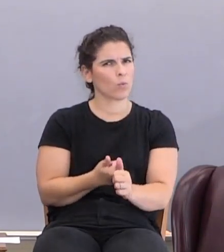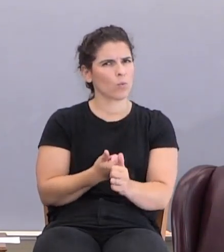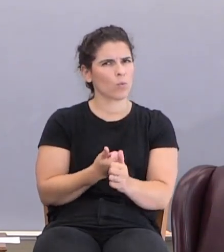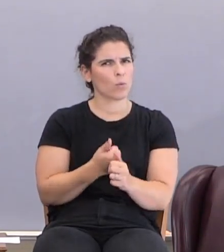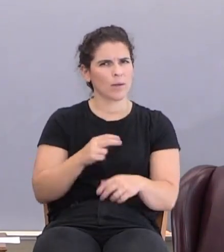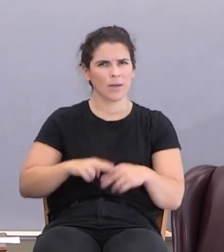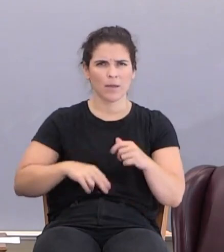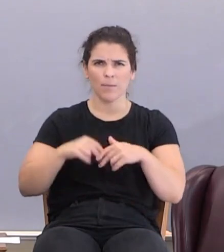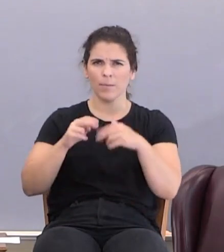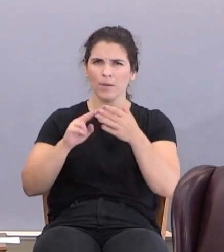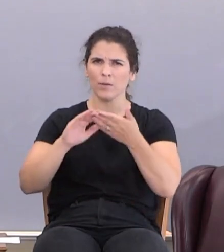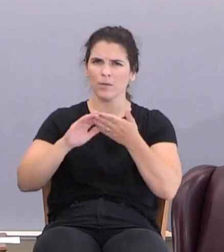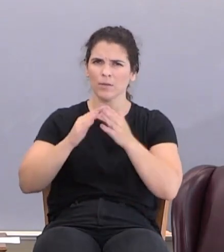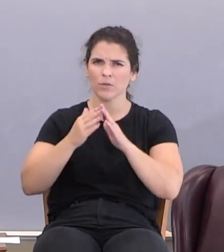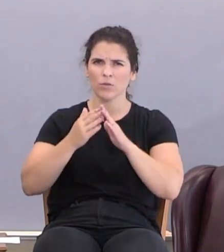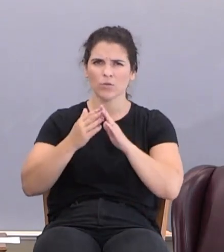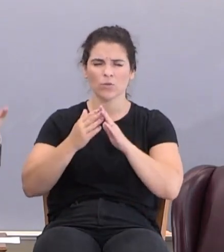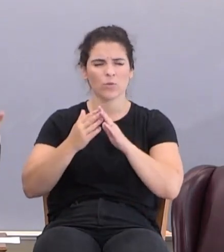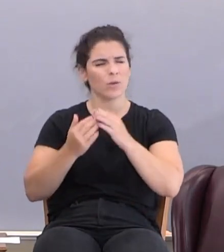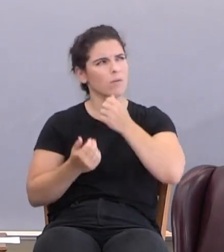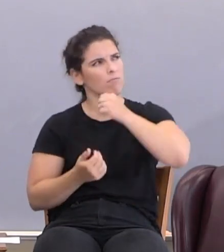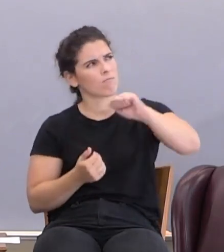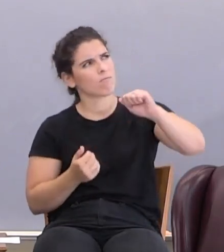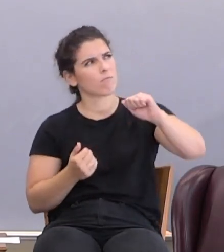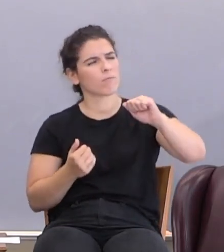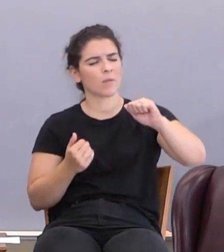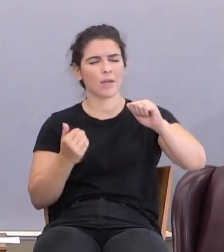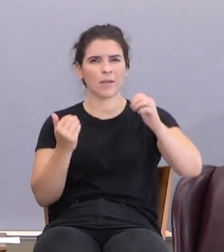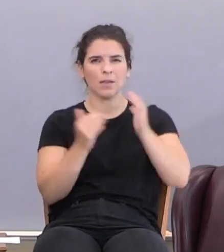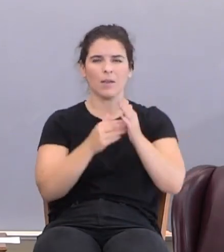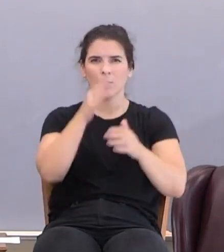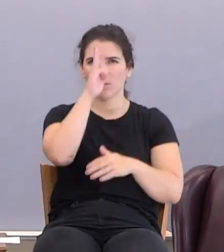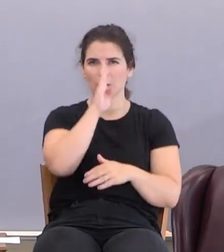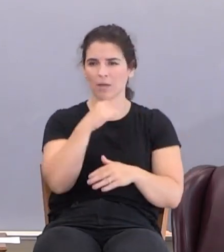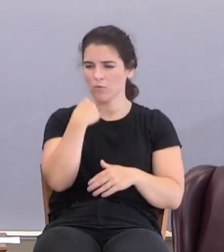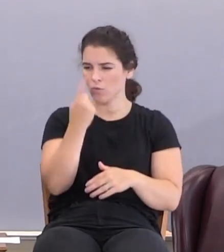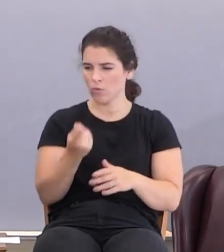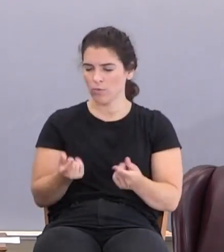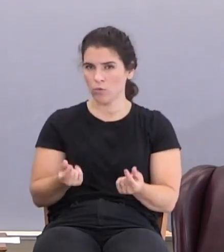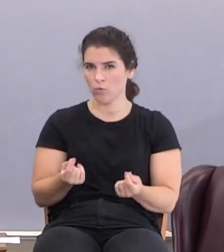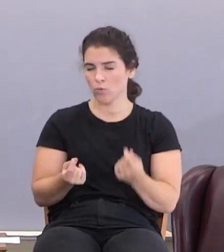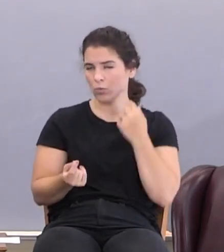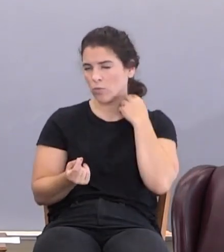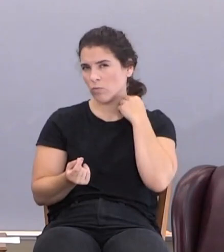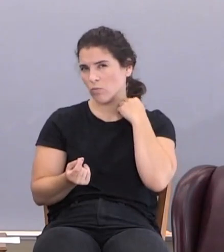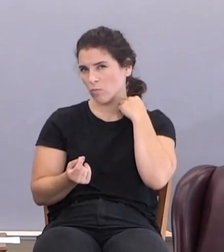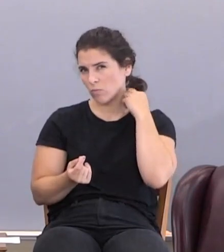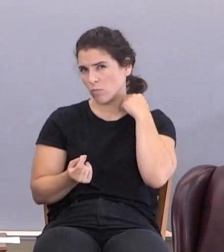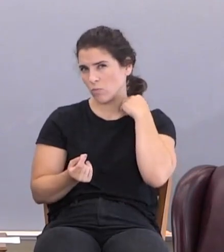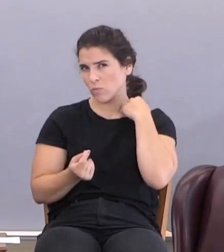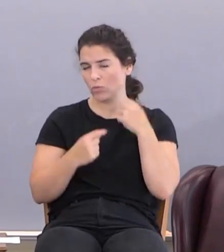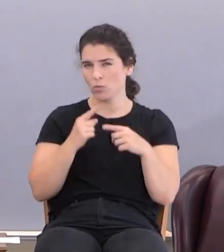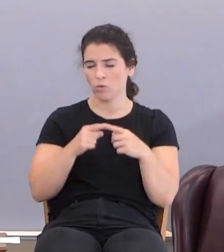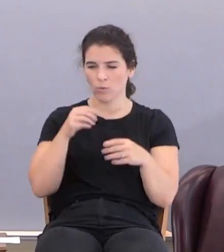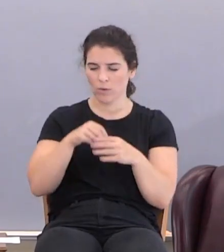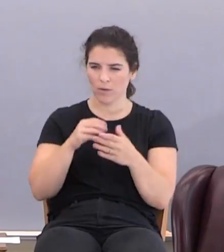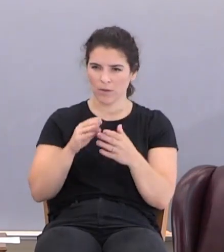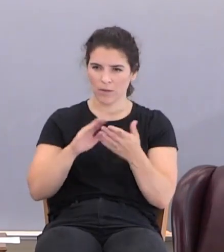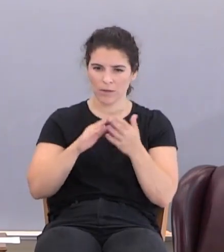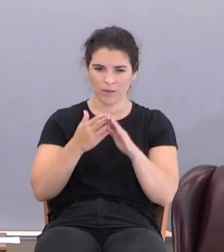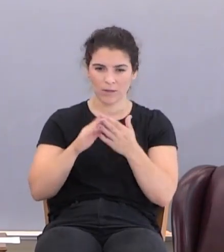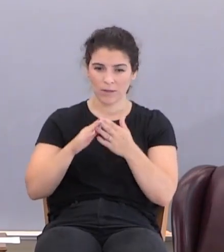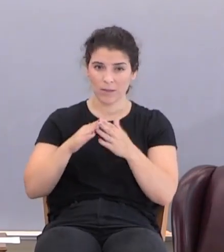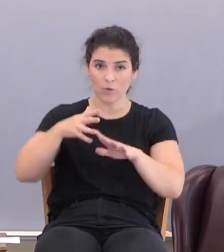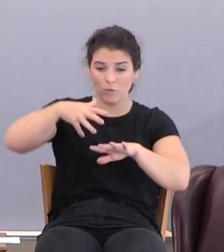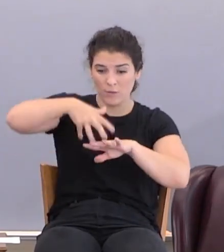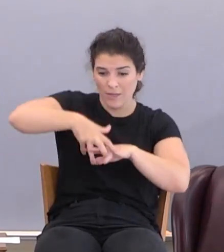he builds the city in direct opposition to what God told him to do. Because when you're in the city, you set down roots.